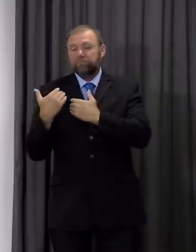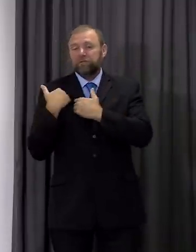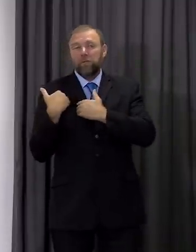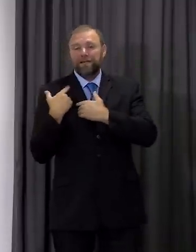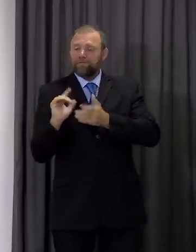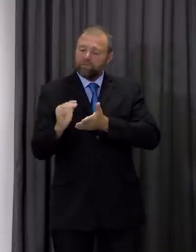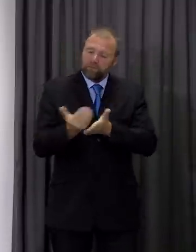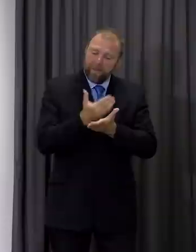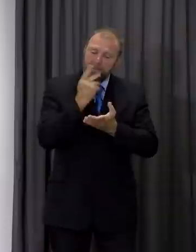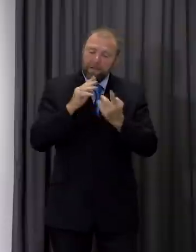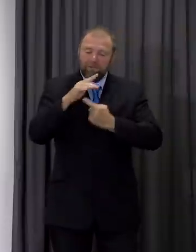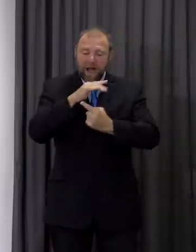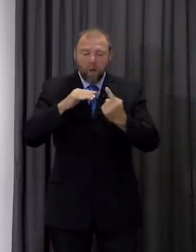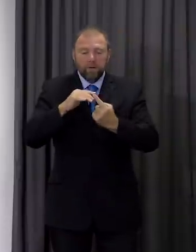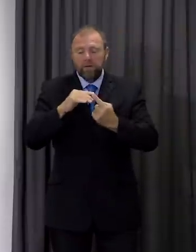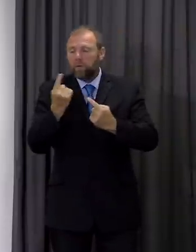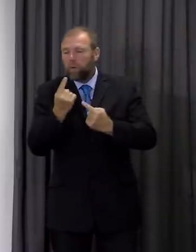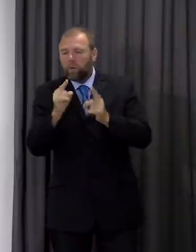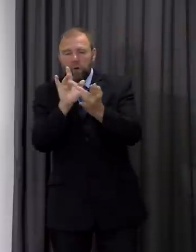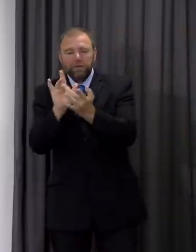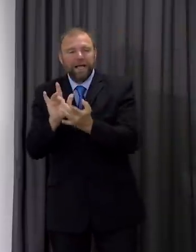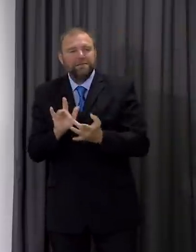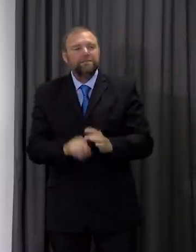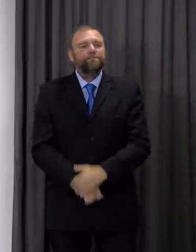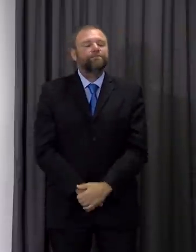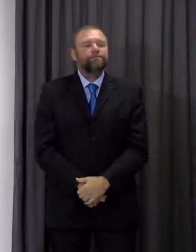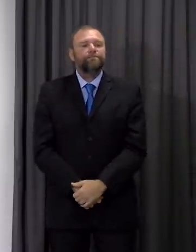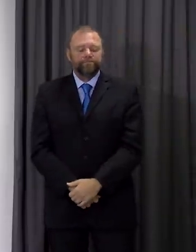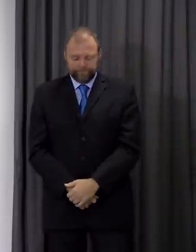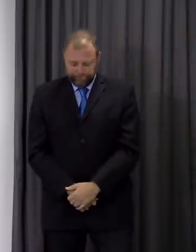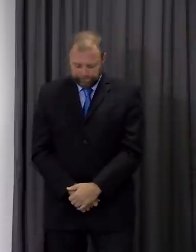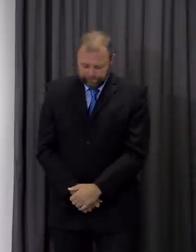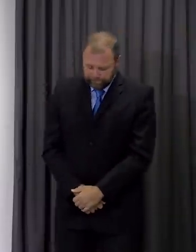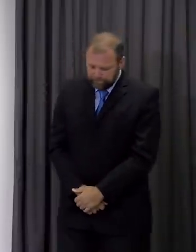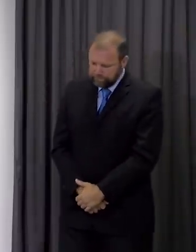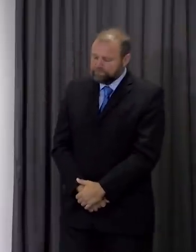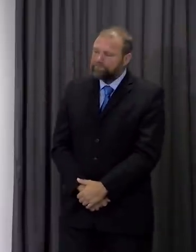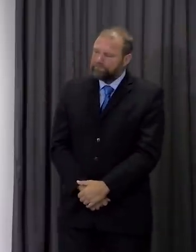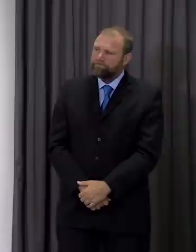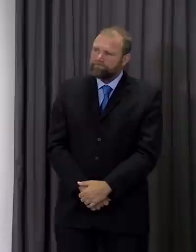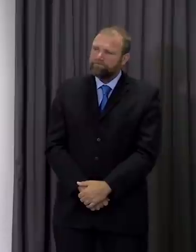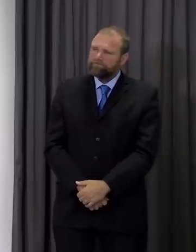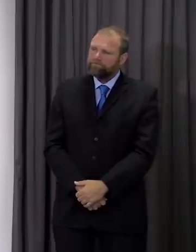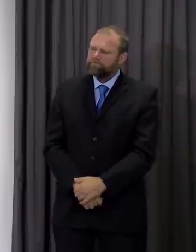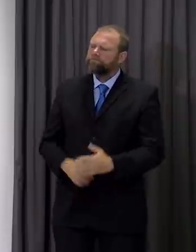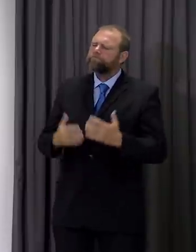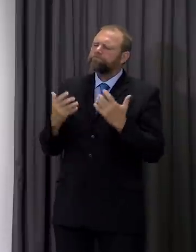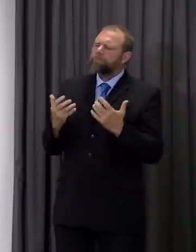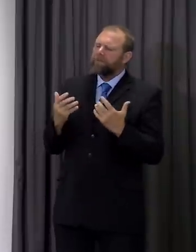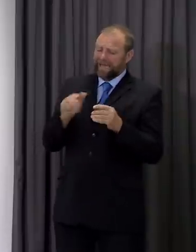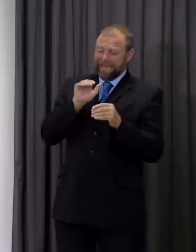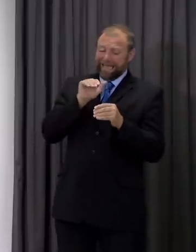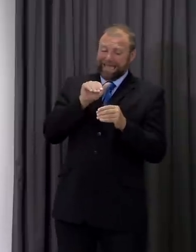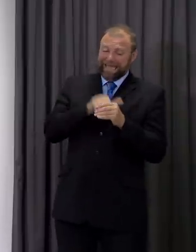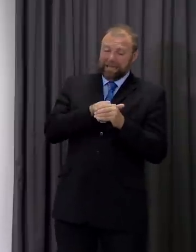us and the people we'll come into contact with Thank you and the current weekly figures for inpatient confirmed cases in North Wales